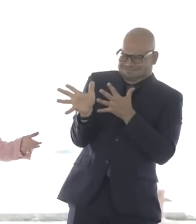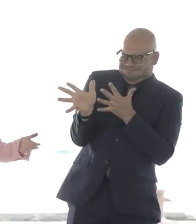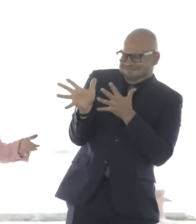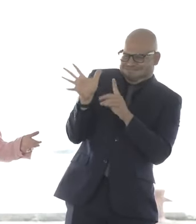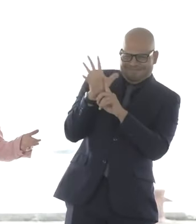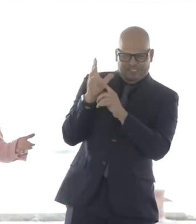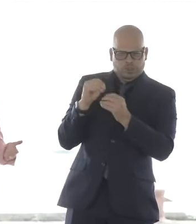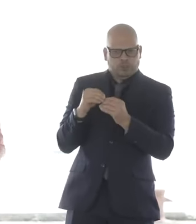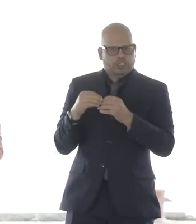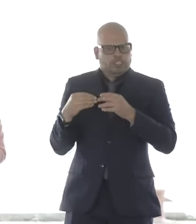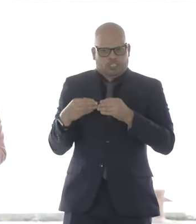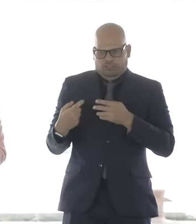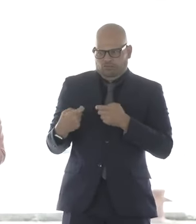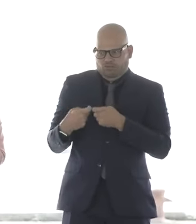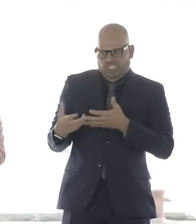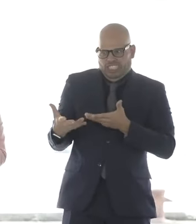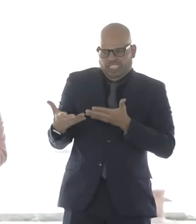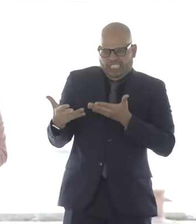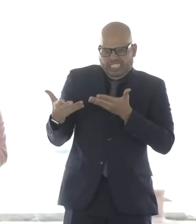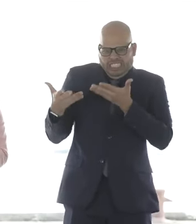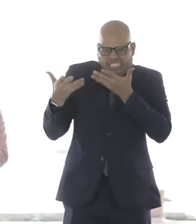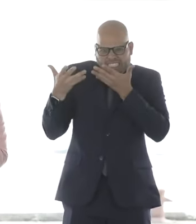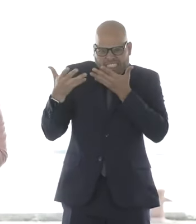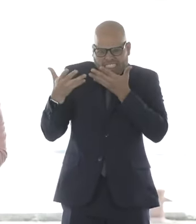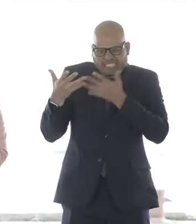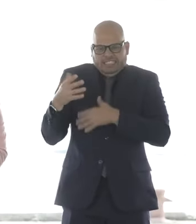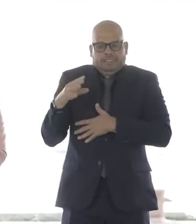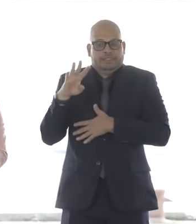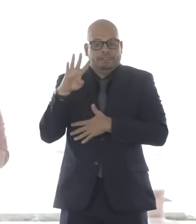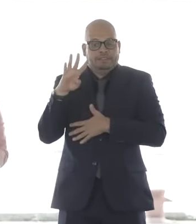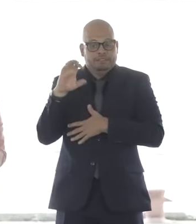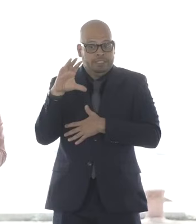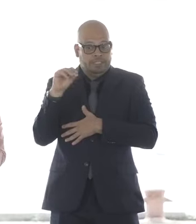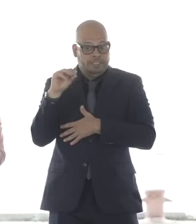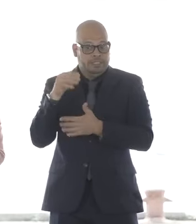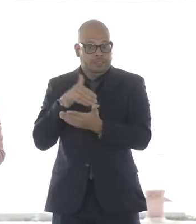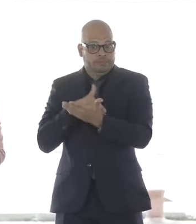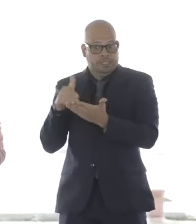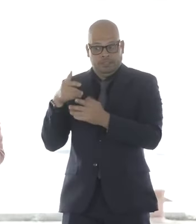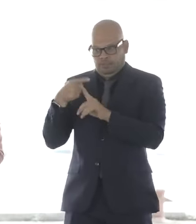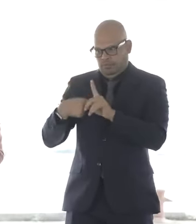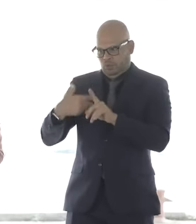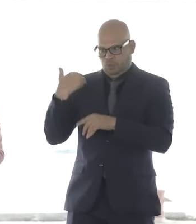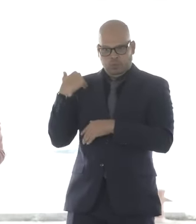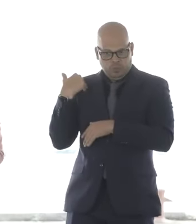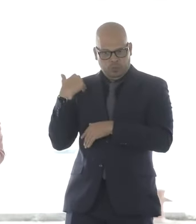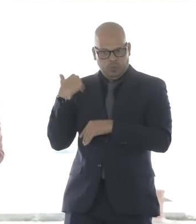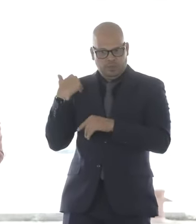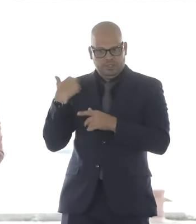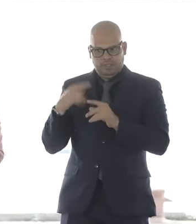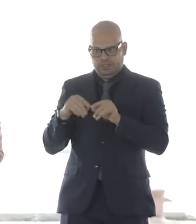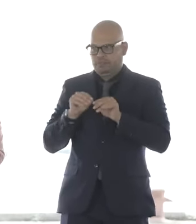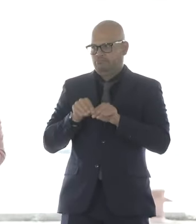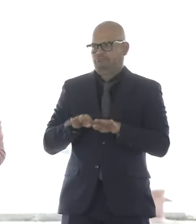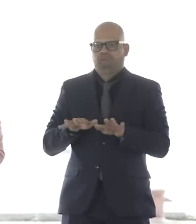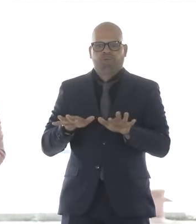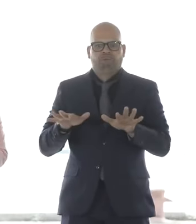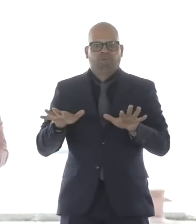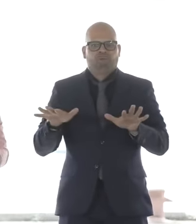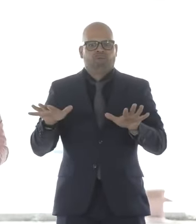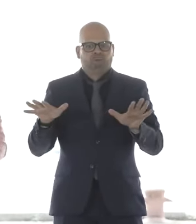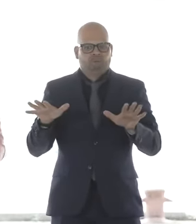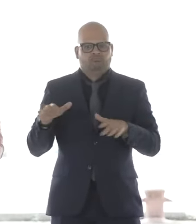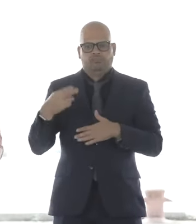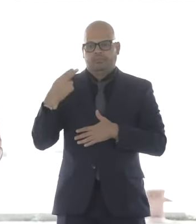top of $450 million we got last month from the EPA to boost heat pump production in homes across Massachusetts and New England.